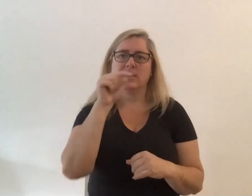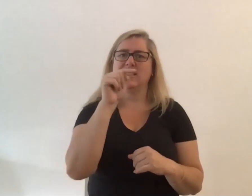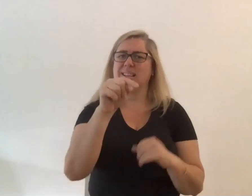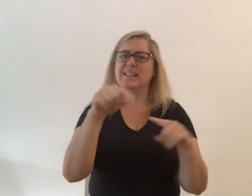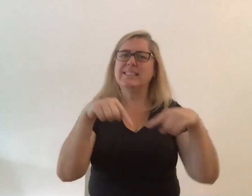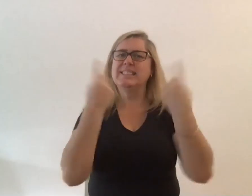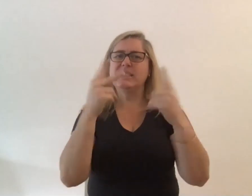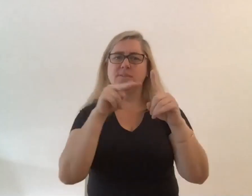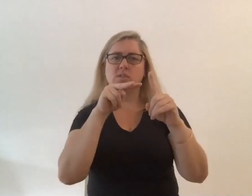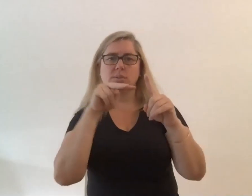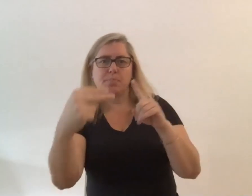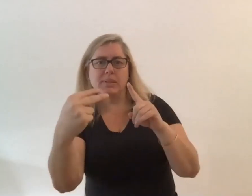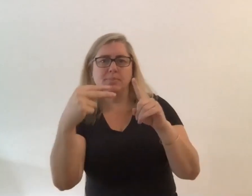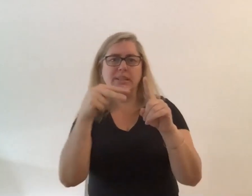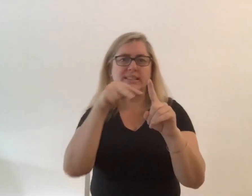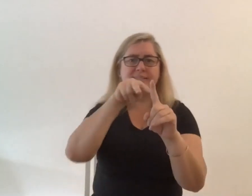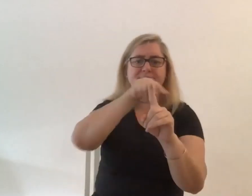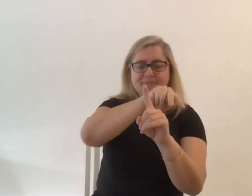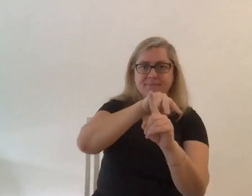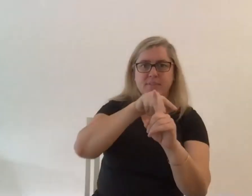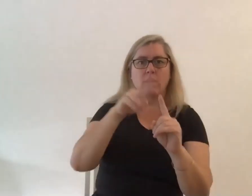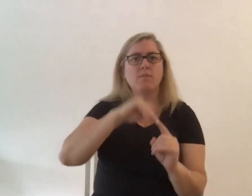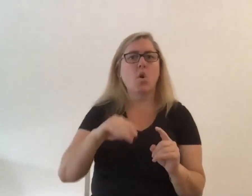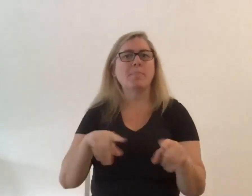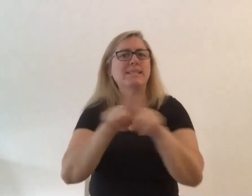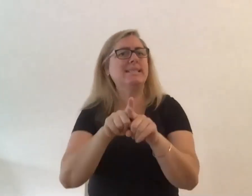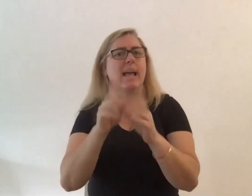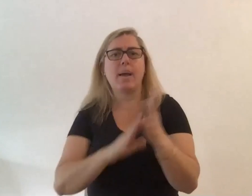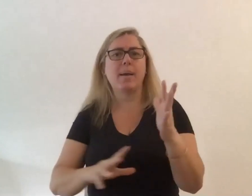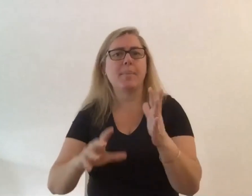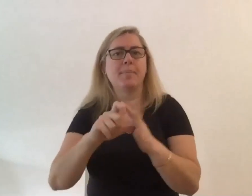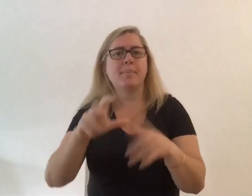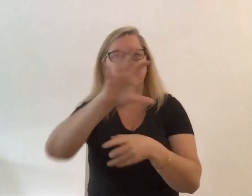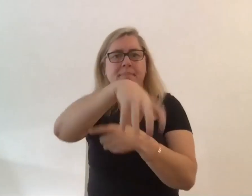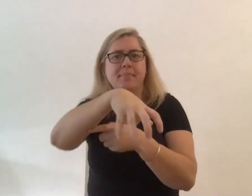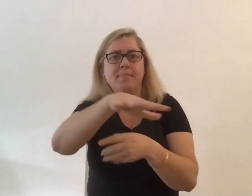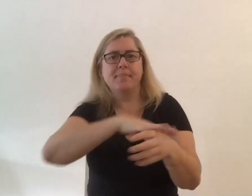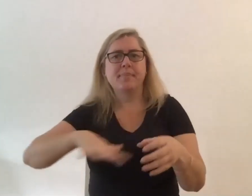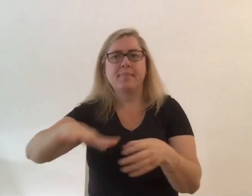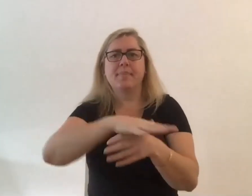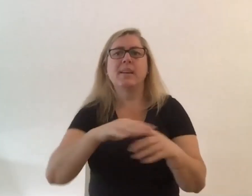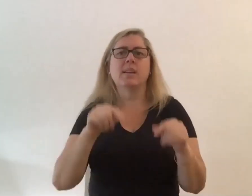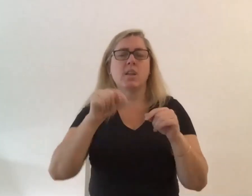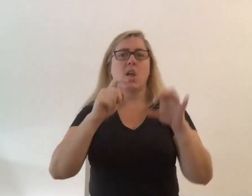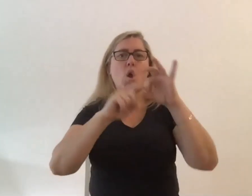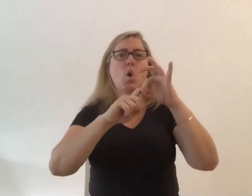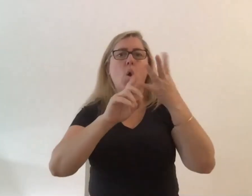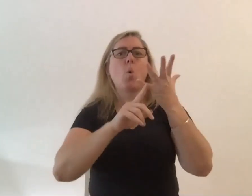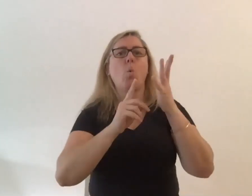same space and i think you know qualia is a philosophical term and if you google it it just means a